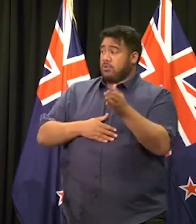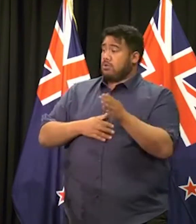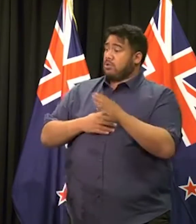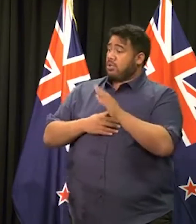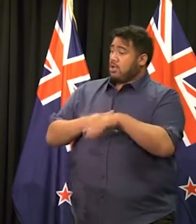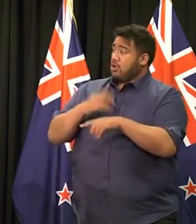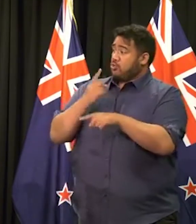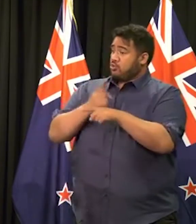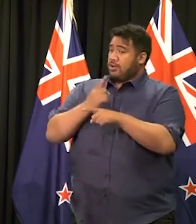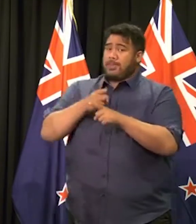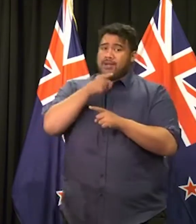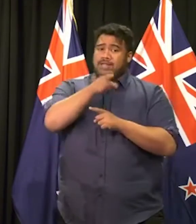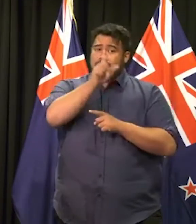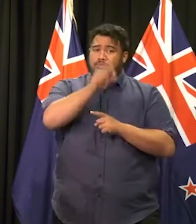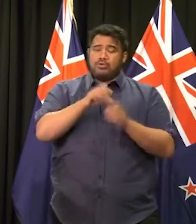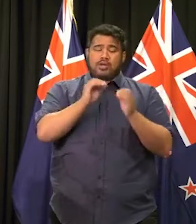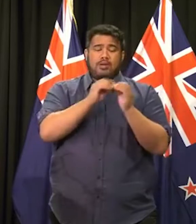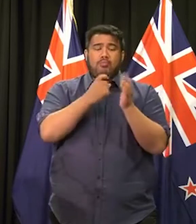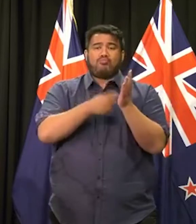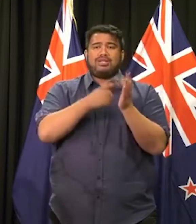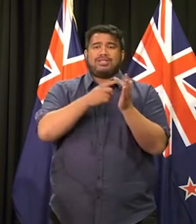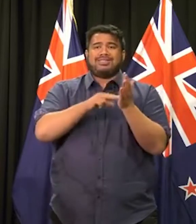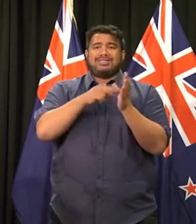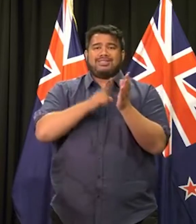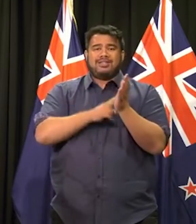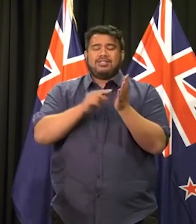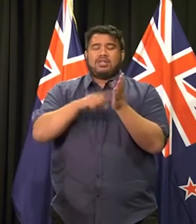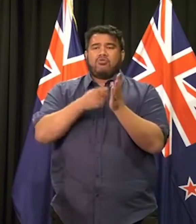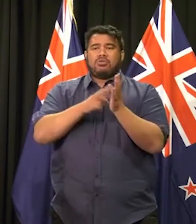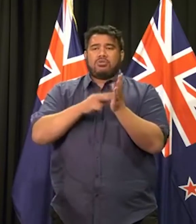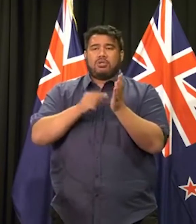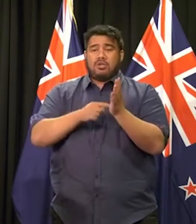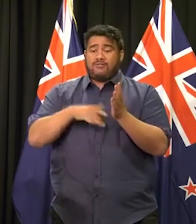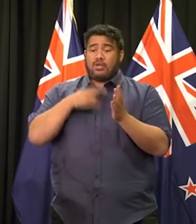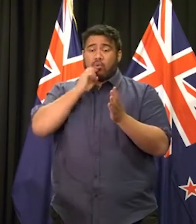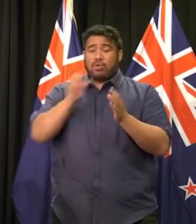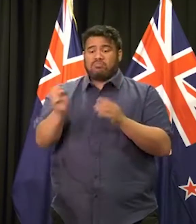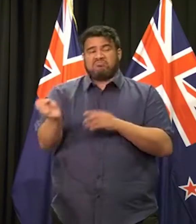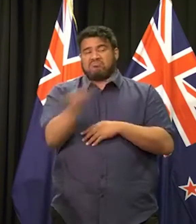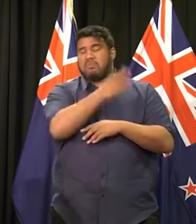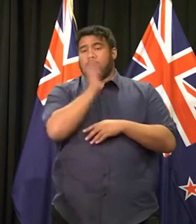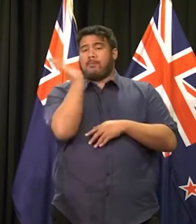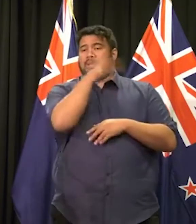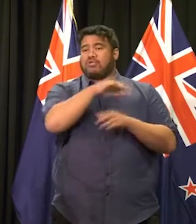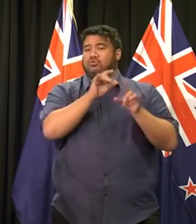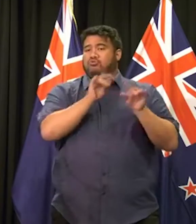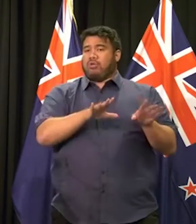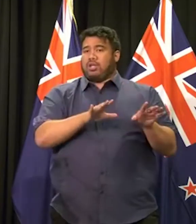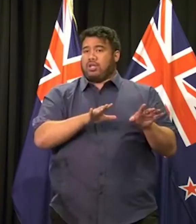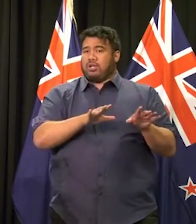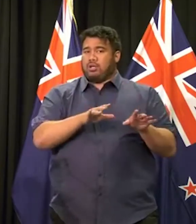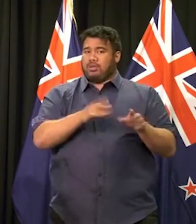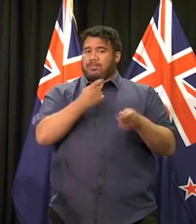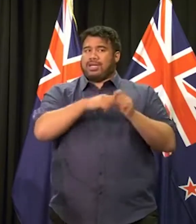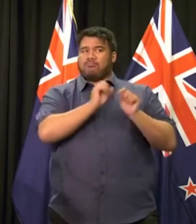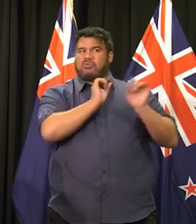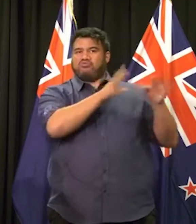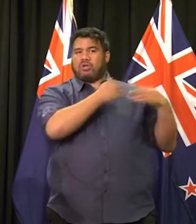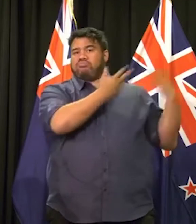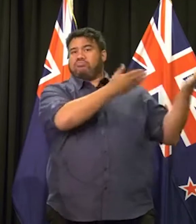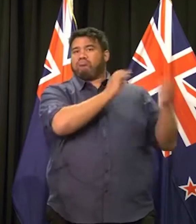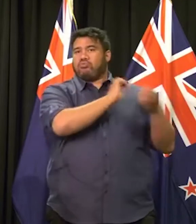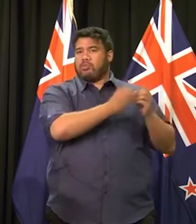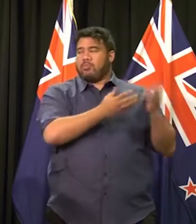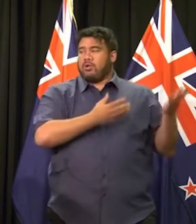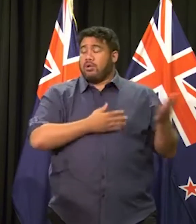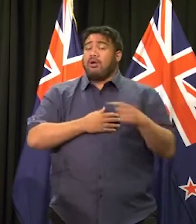Brenton Tarrant be the Australia's problem? Look, as I indicated to you yesterday, I have sought that advice. In fact, I sought that advice quite